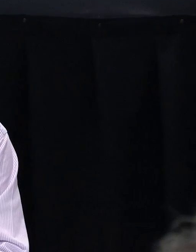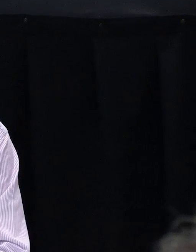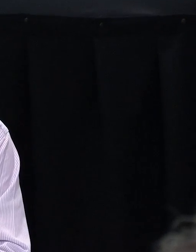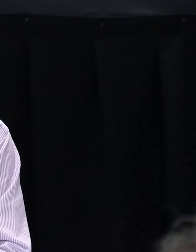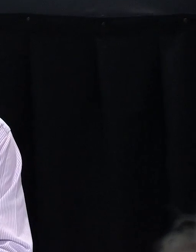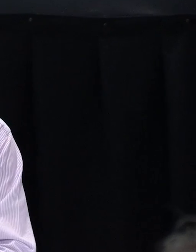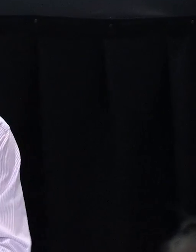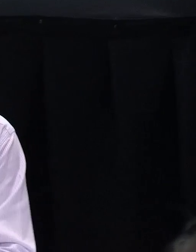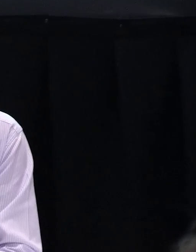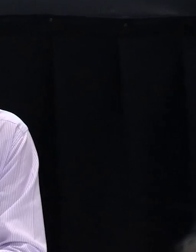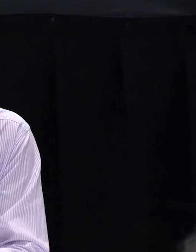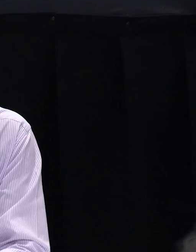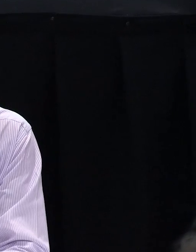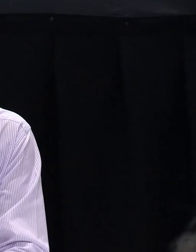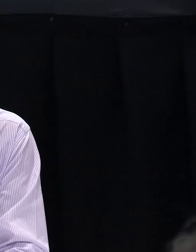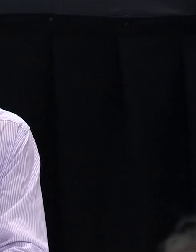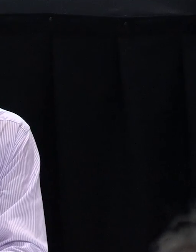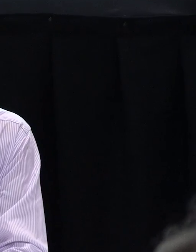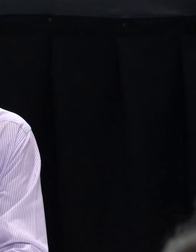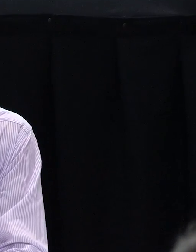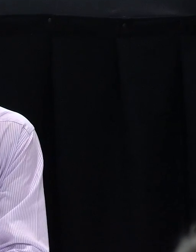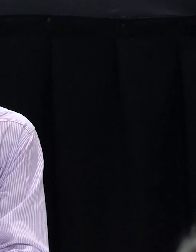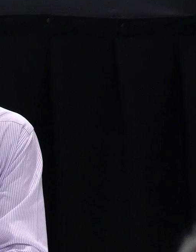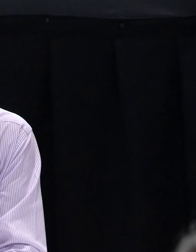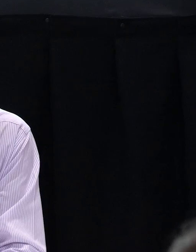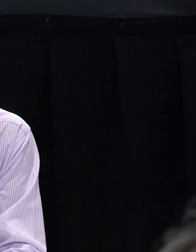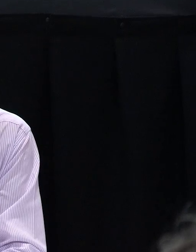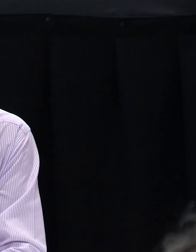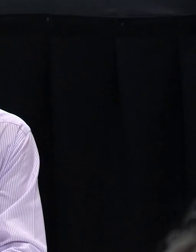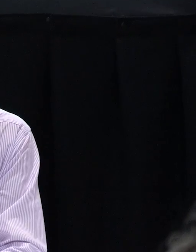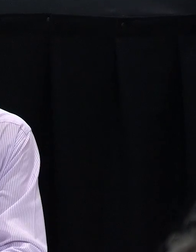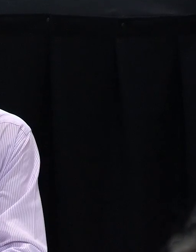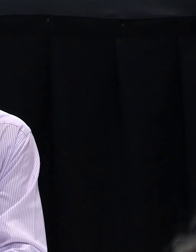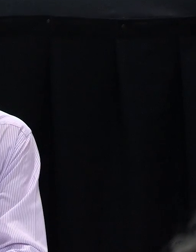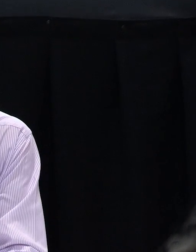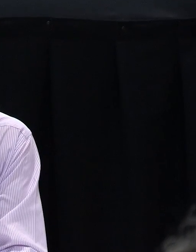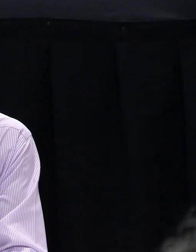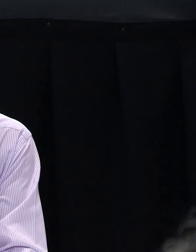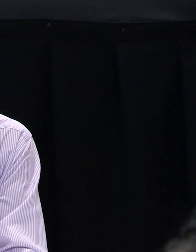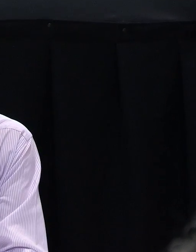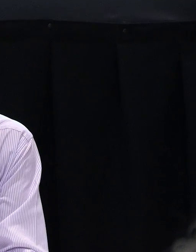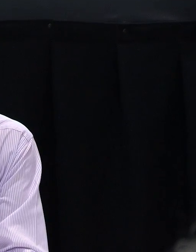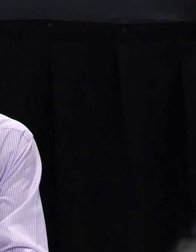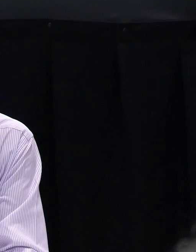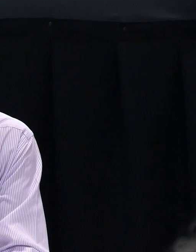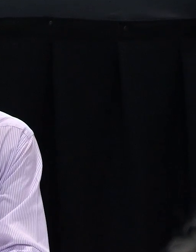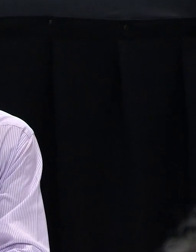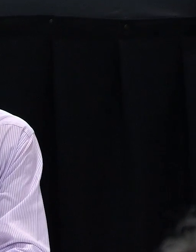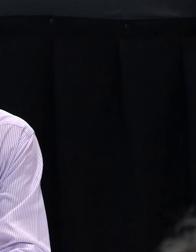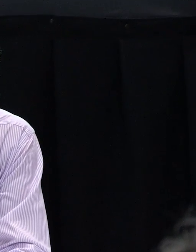Can you hear me? Oh, yeah. There's a couple of things that we need to consider there. There's ways of grouting that crack up